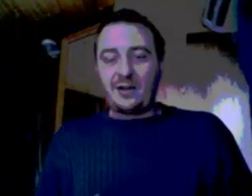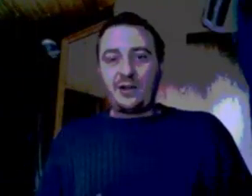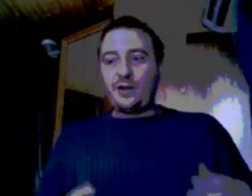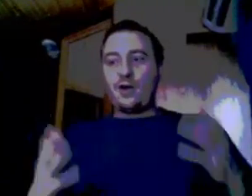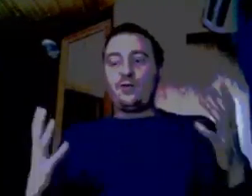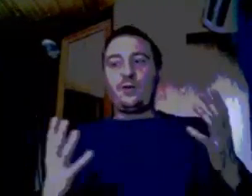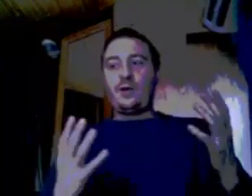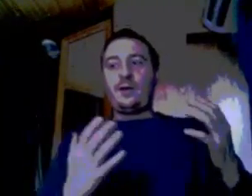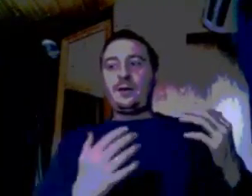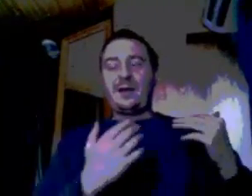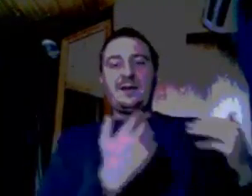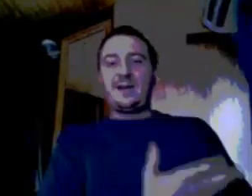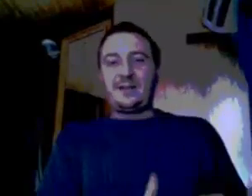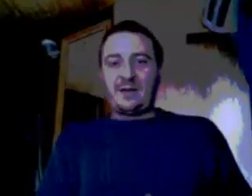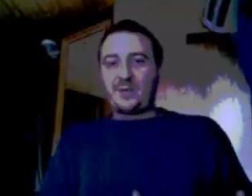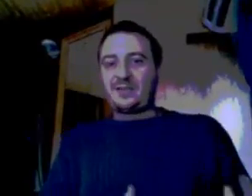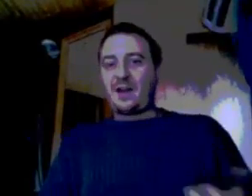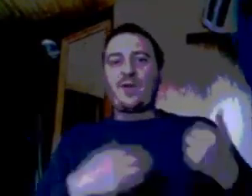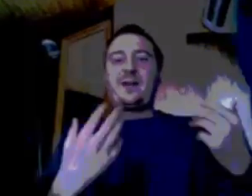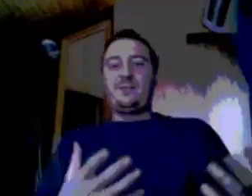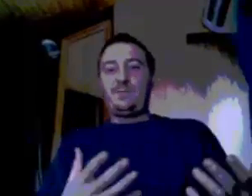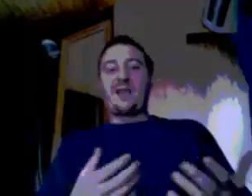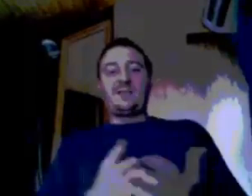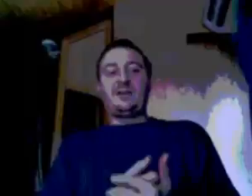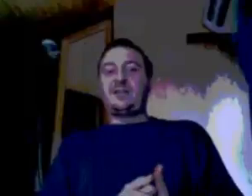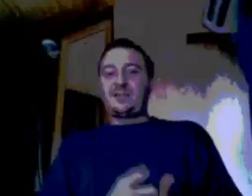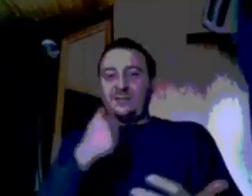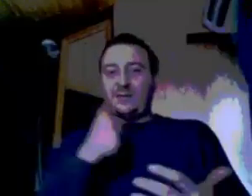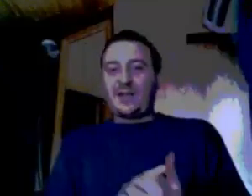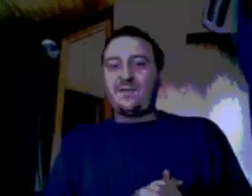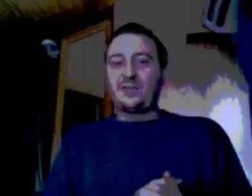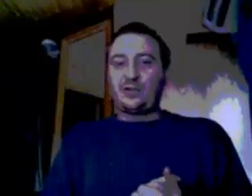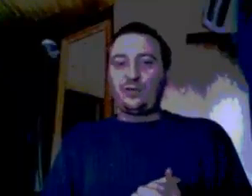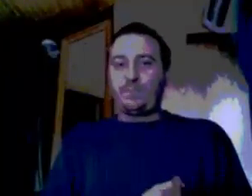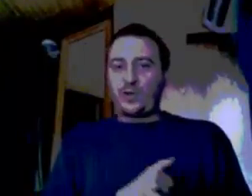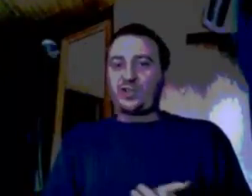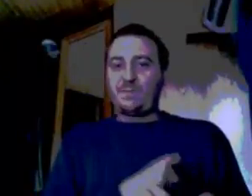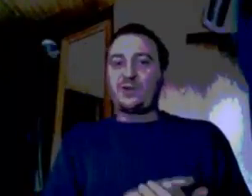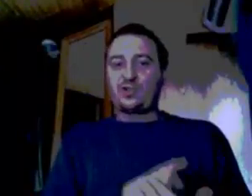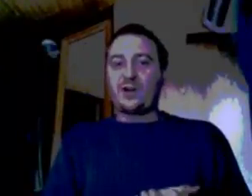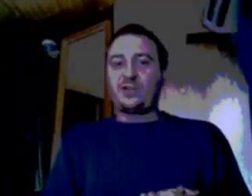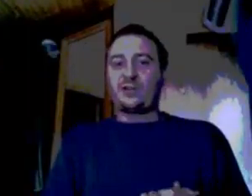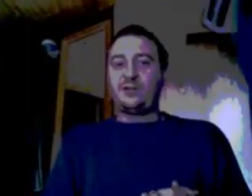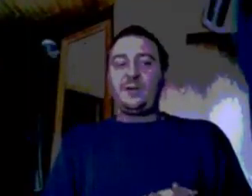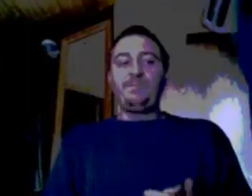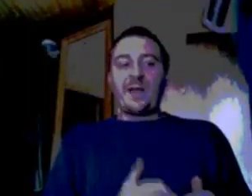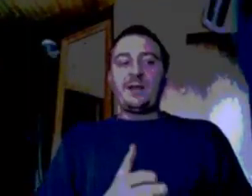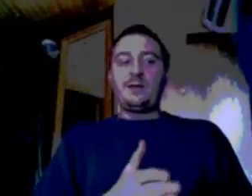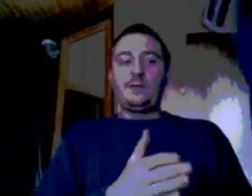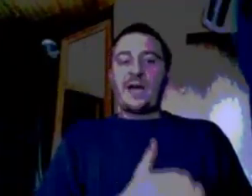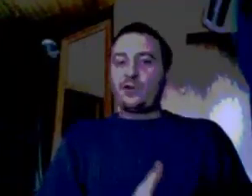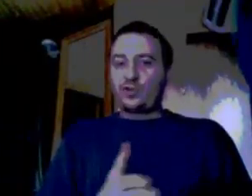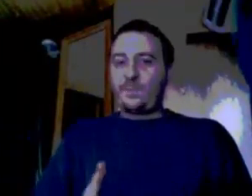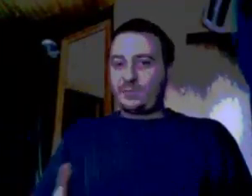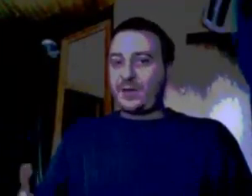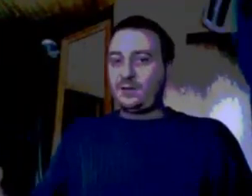you know, and he didn't keep it, right? He basically just gave it to the Bush administration. And Donald Trump has been